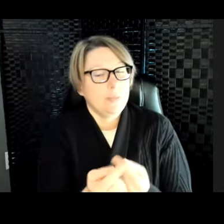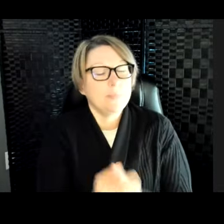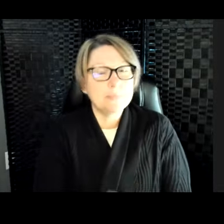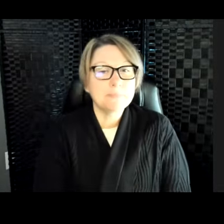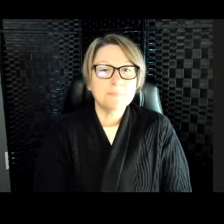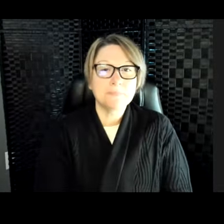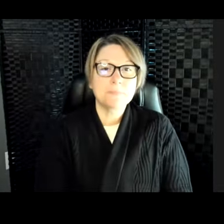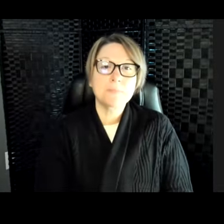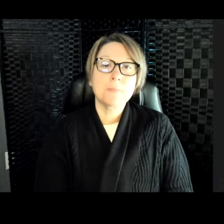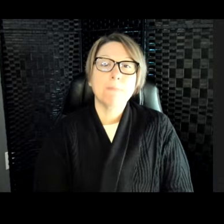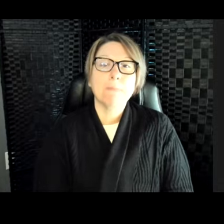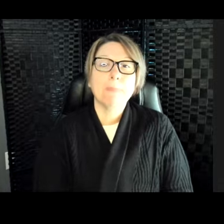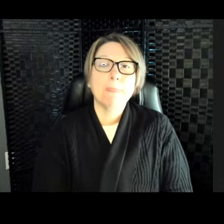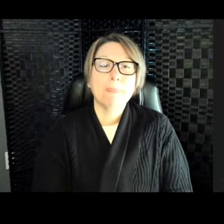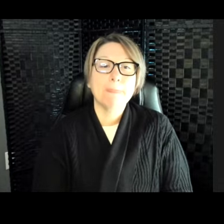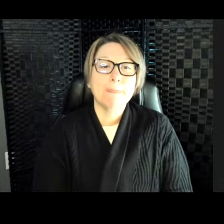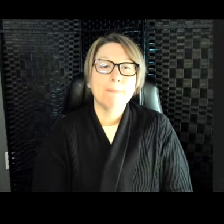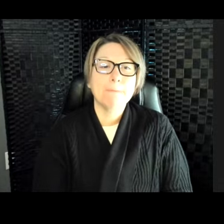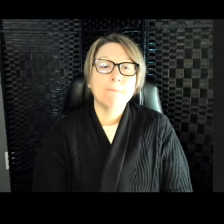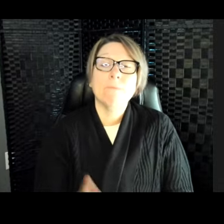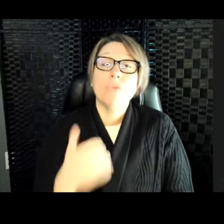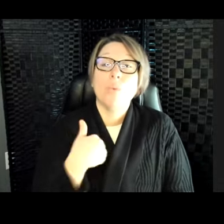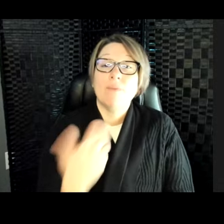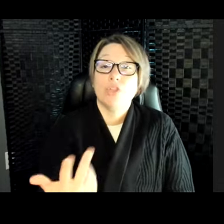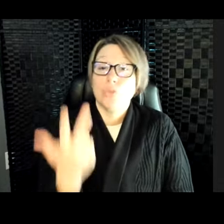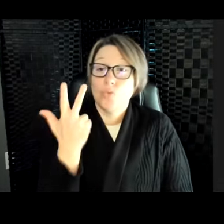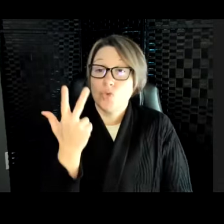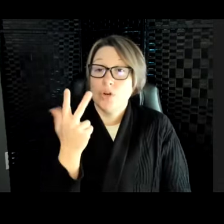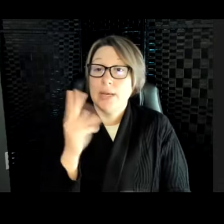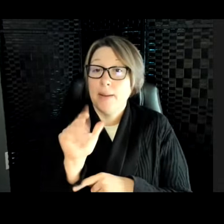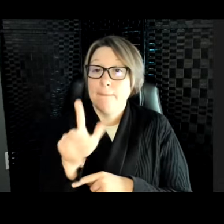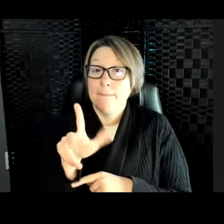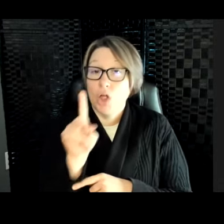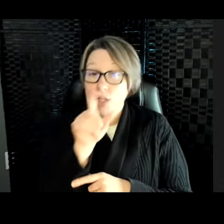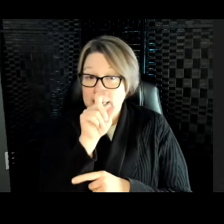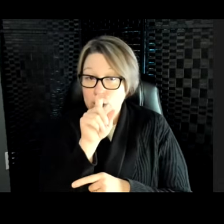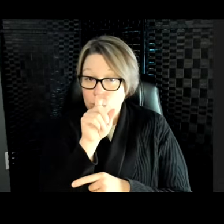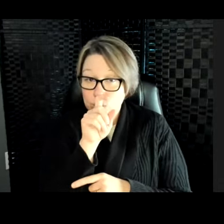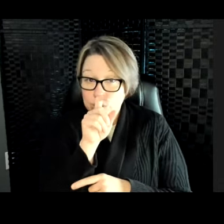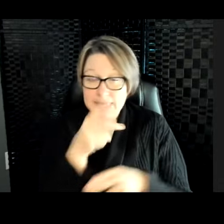We have three bald eagles here. Their names are Ottawa,